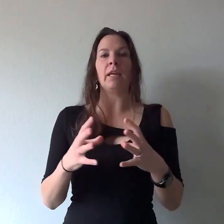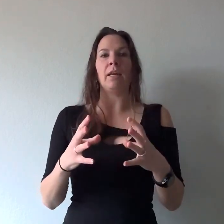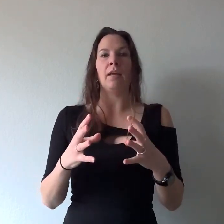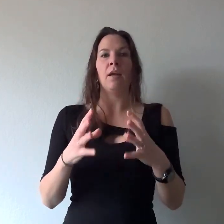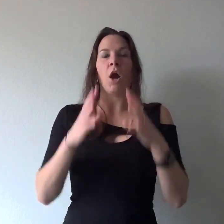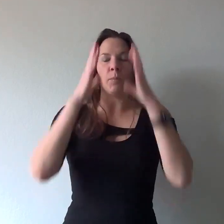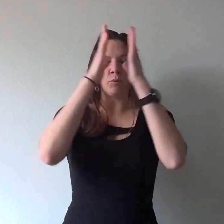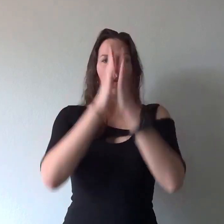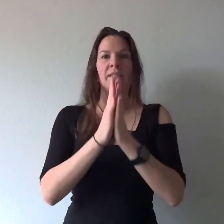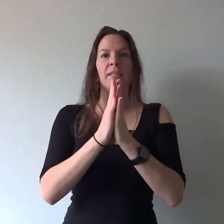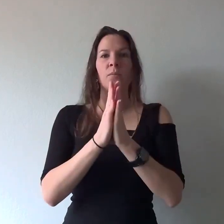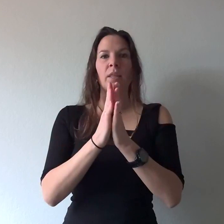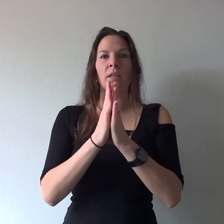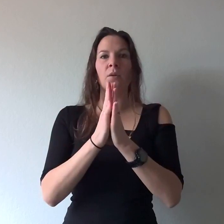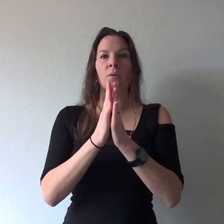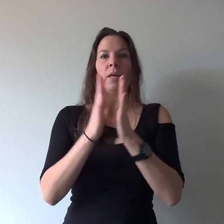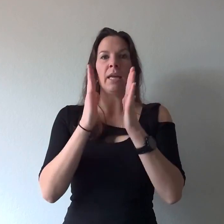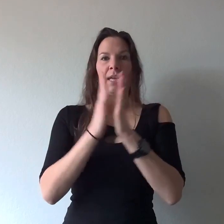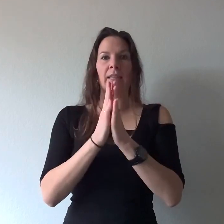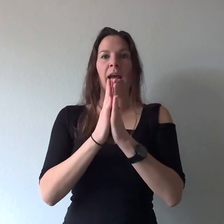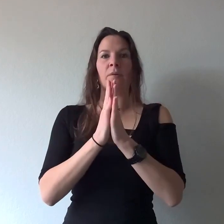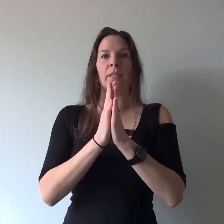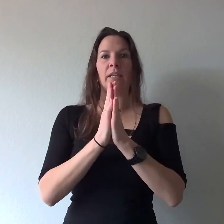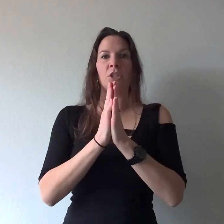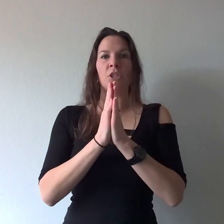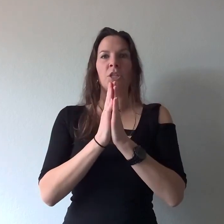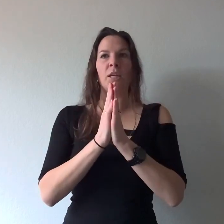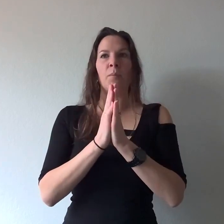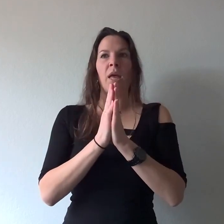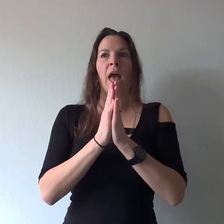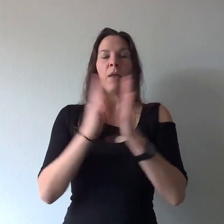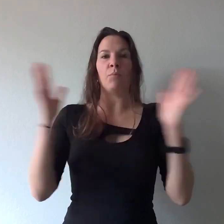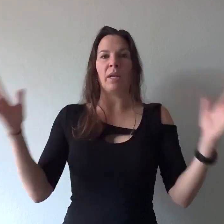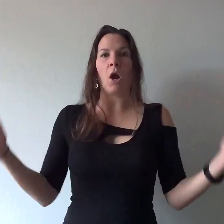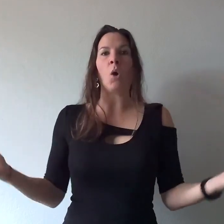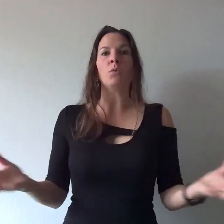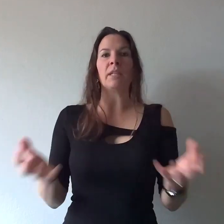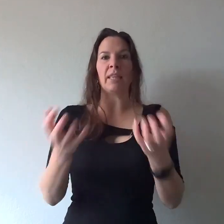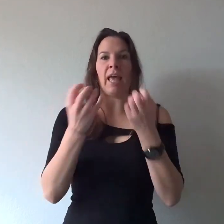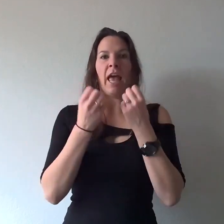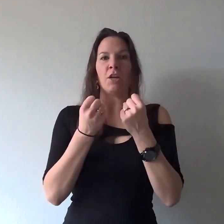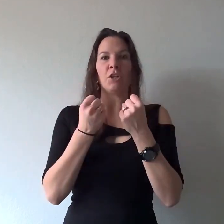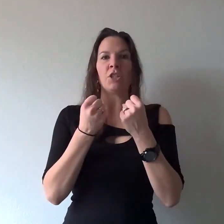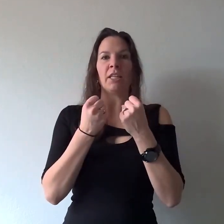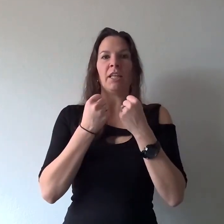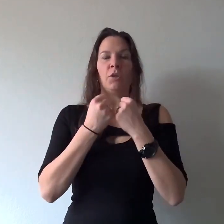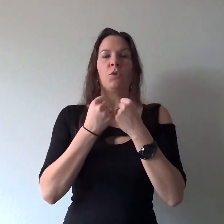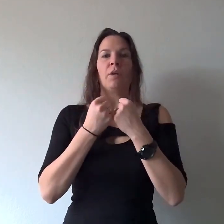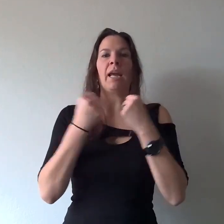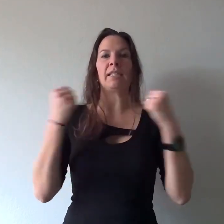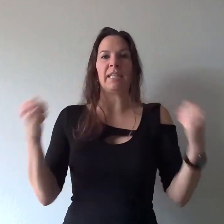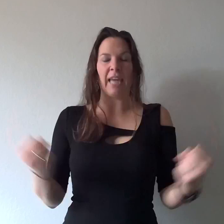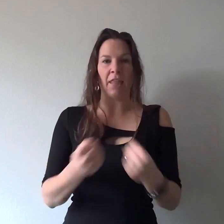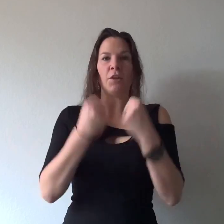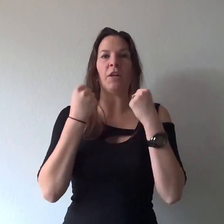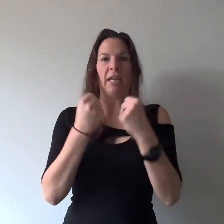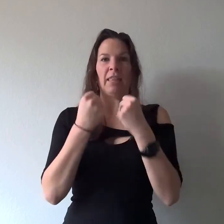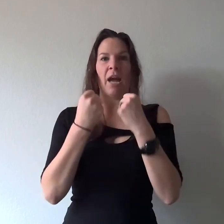are present with you in that relationship and bring only the energy that you create together in that